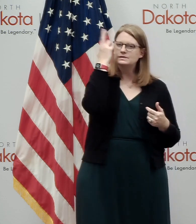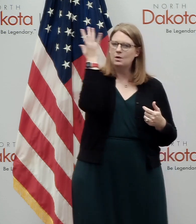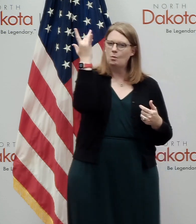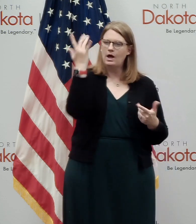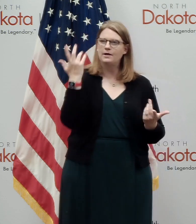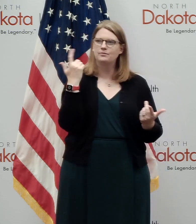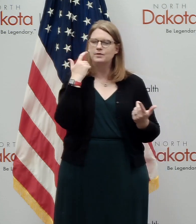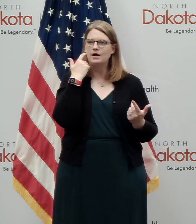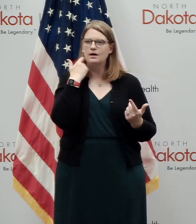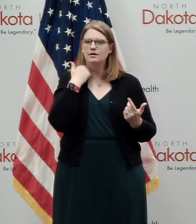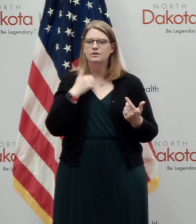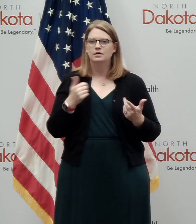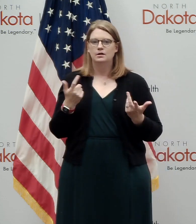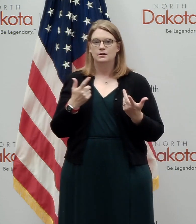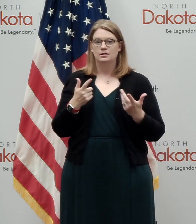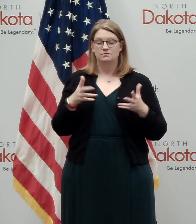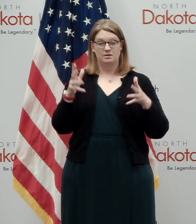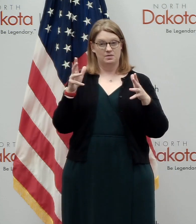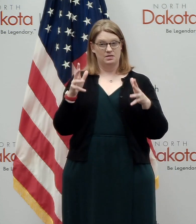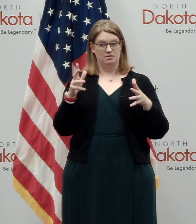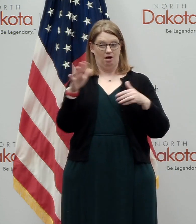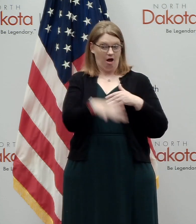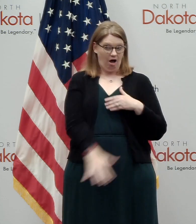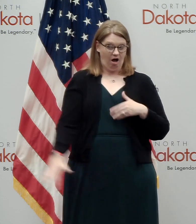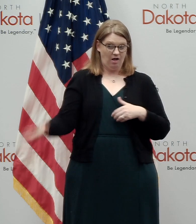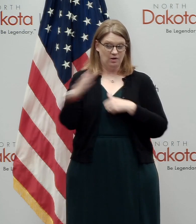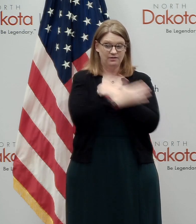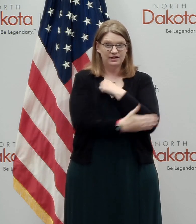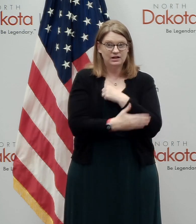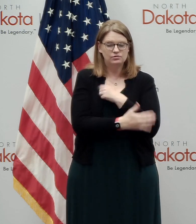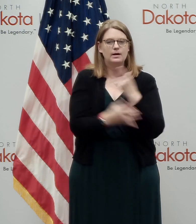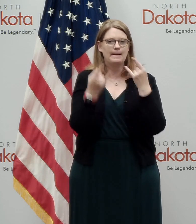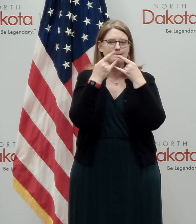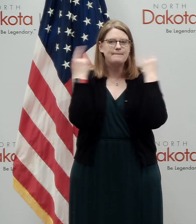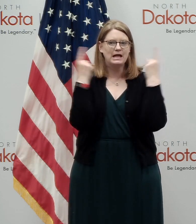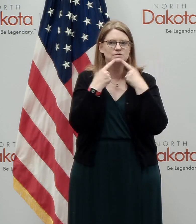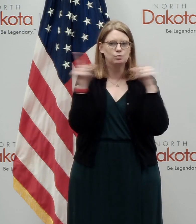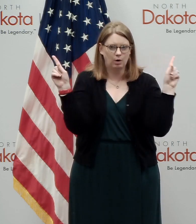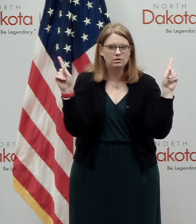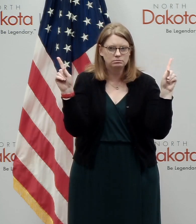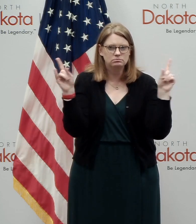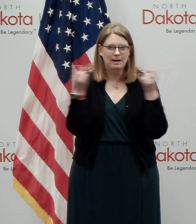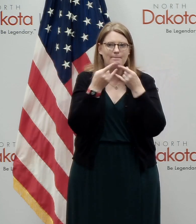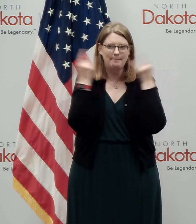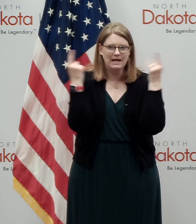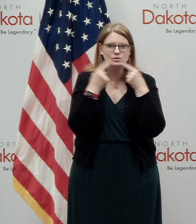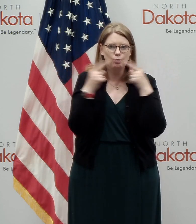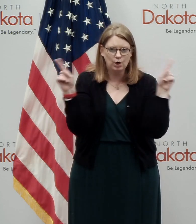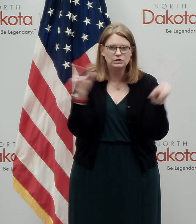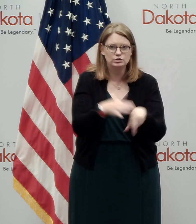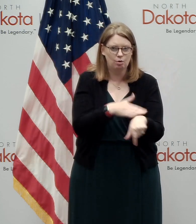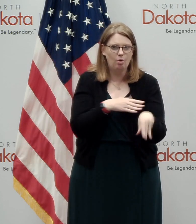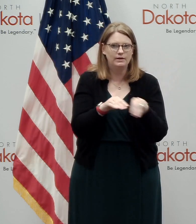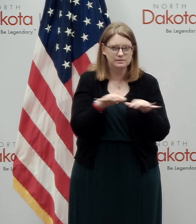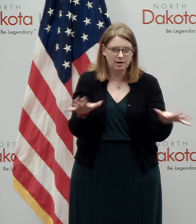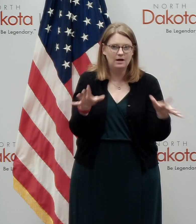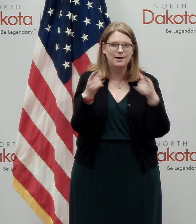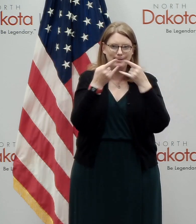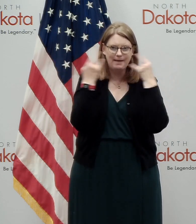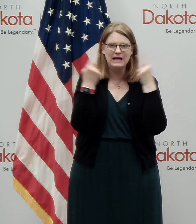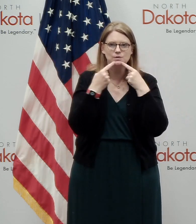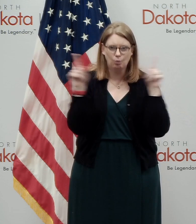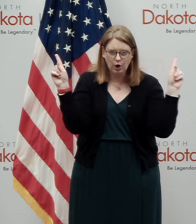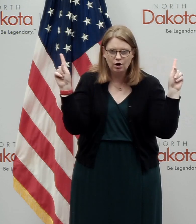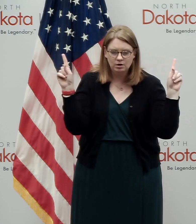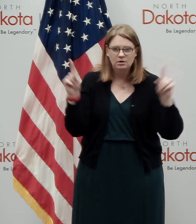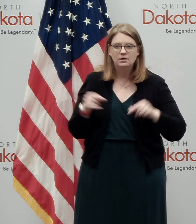we know from the data from around the rest of the country that masks work, uh, as a way to slow the spread. And we also know that for those